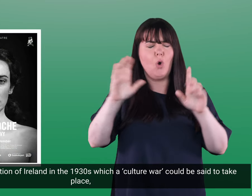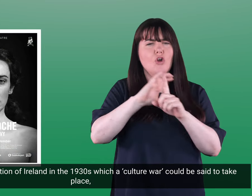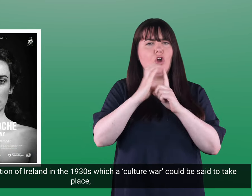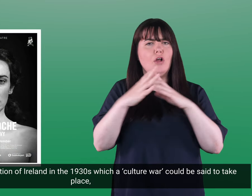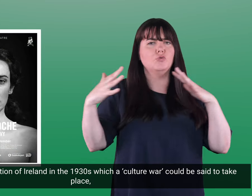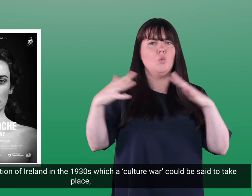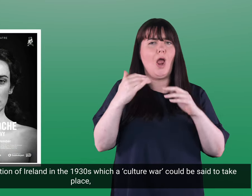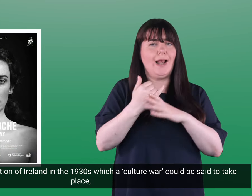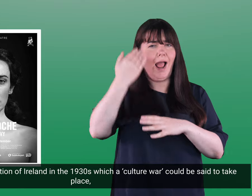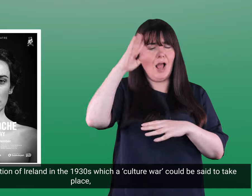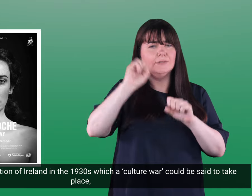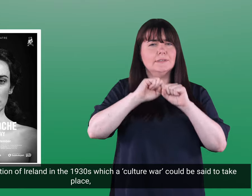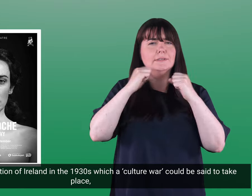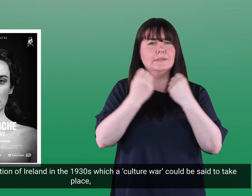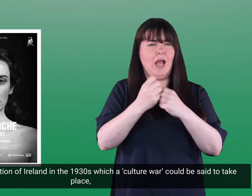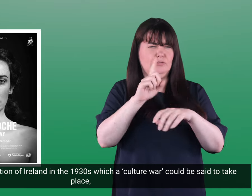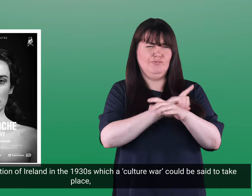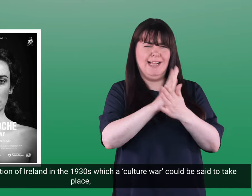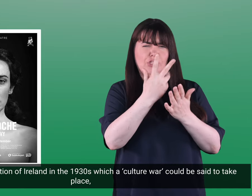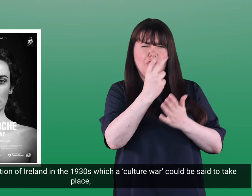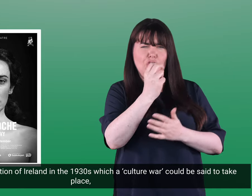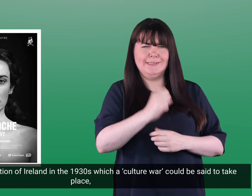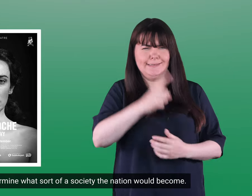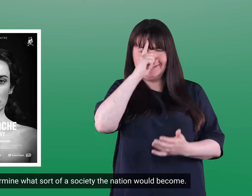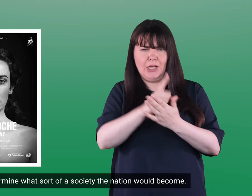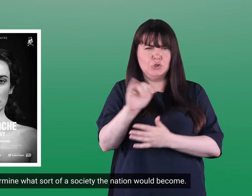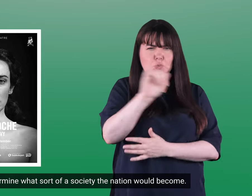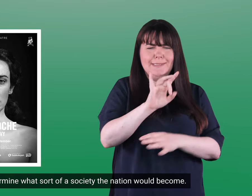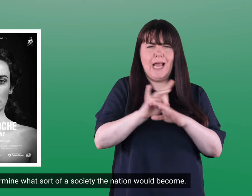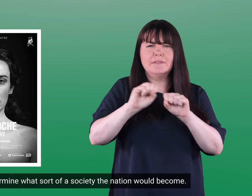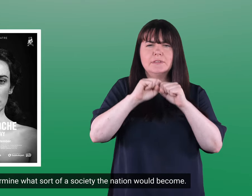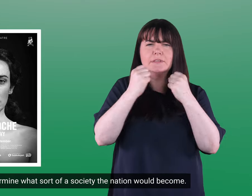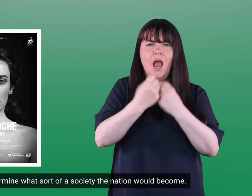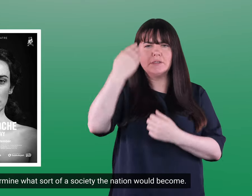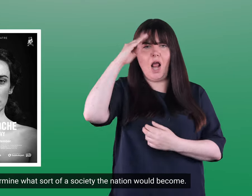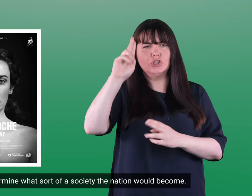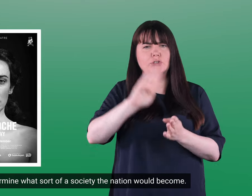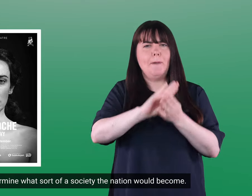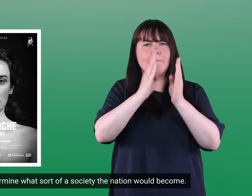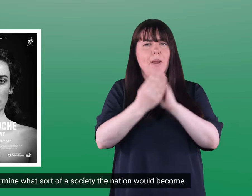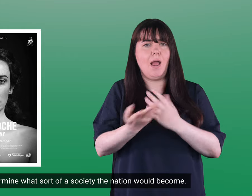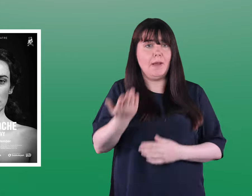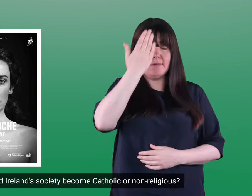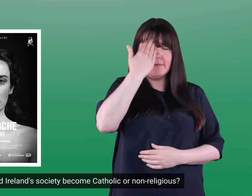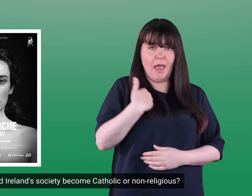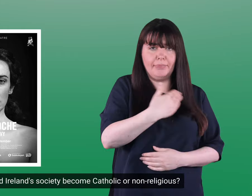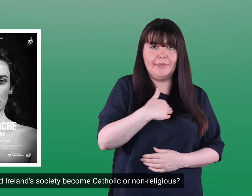family. Katie Roach is a reflection of Ireland in the 1930s which a cultural war could be said to take place to